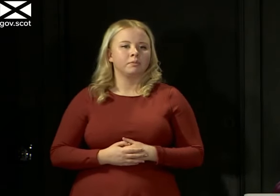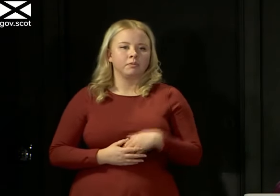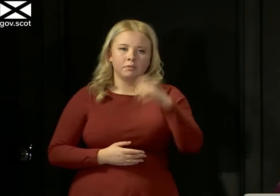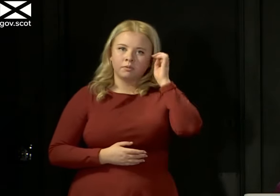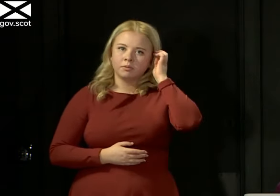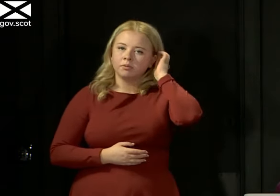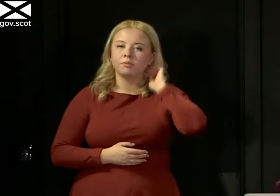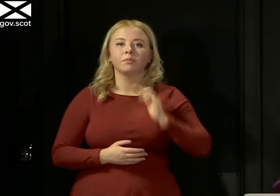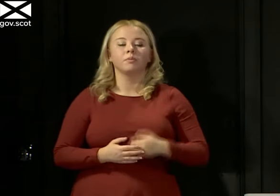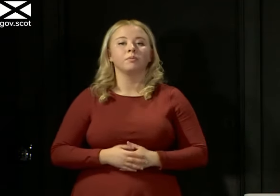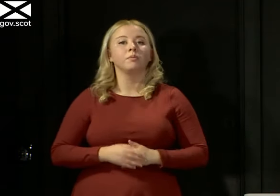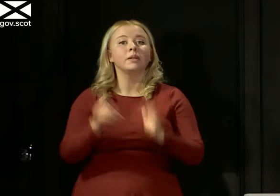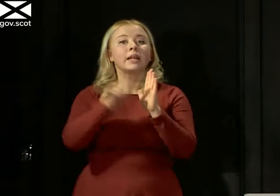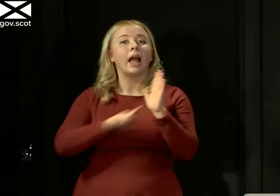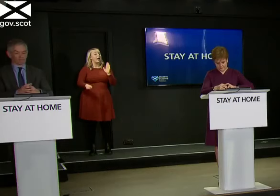James Matthews from Sky.